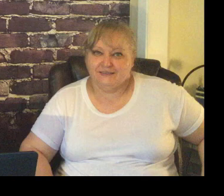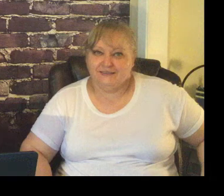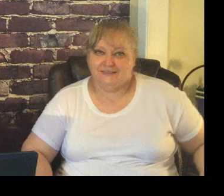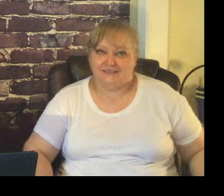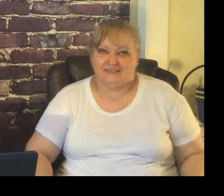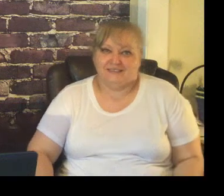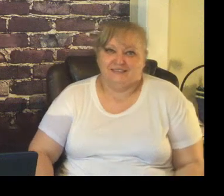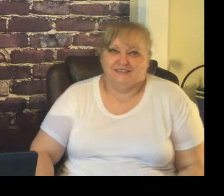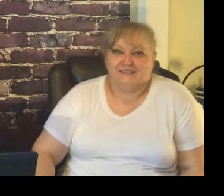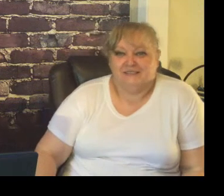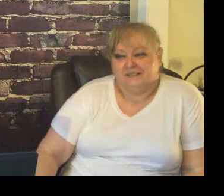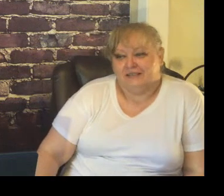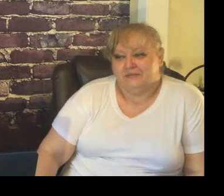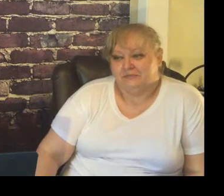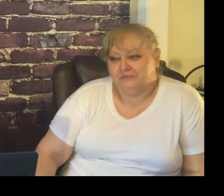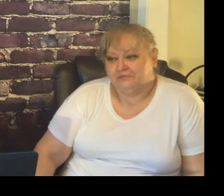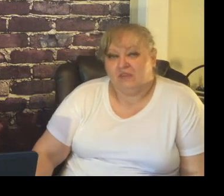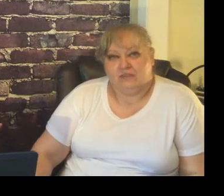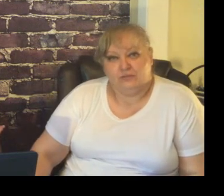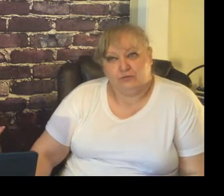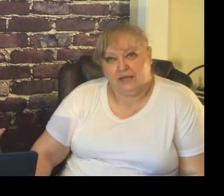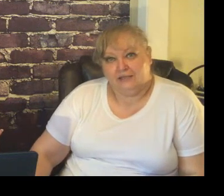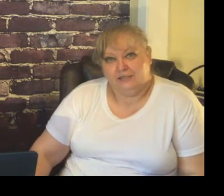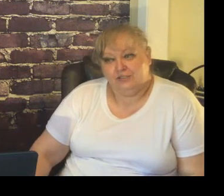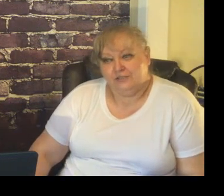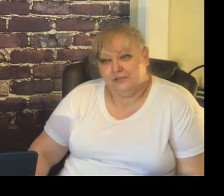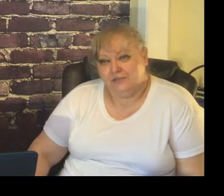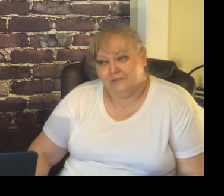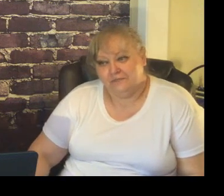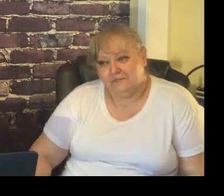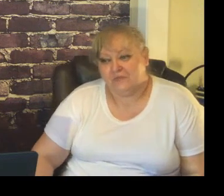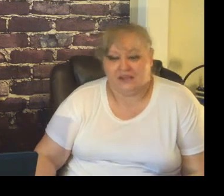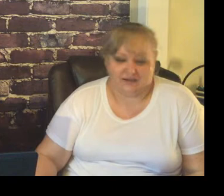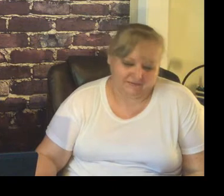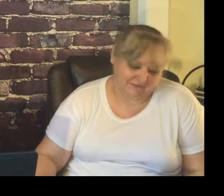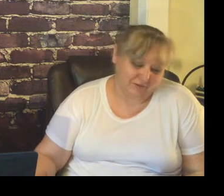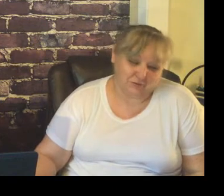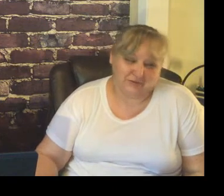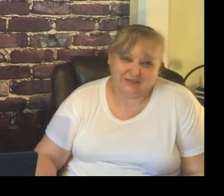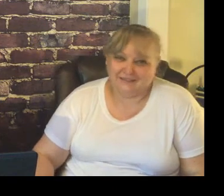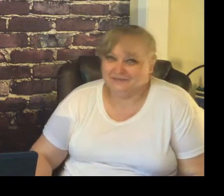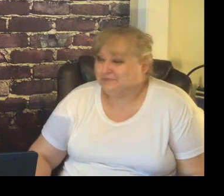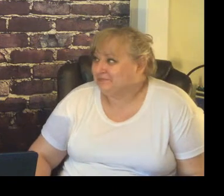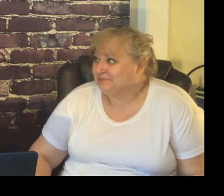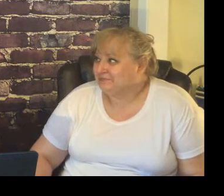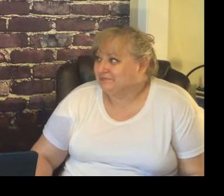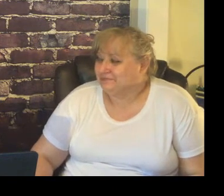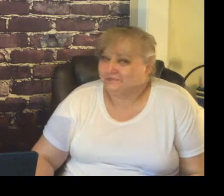Welcome to To Diet Natures I'm Denae and this is And today we're